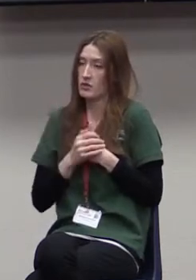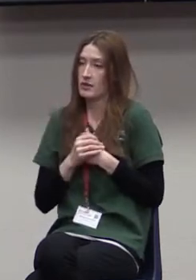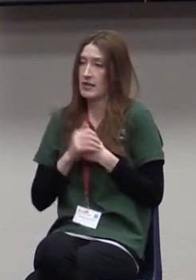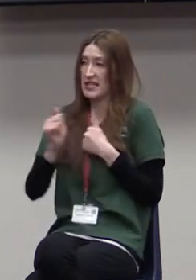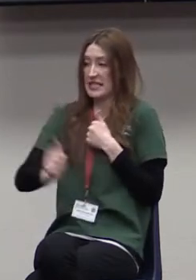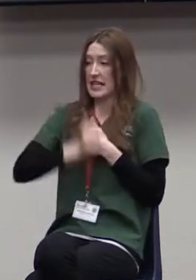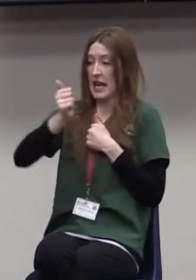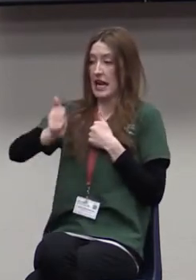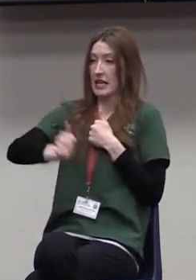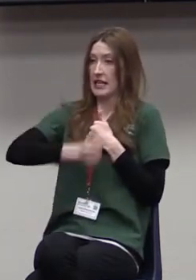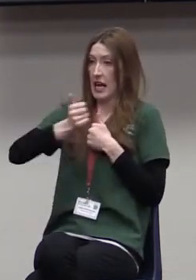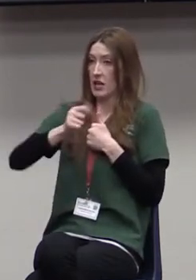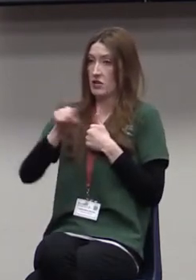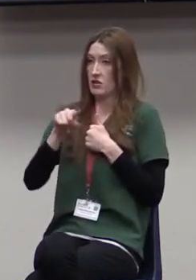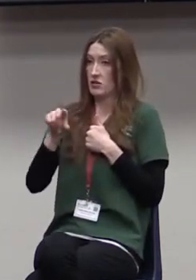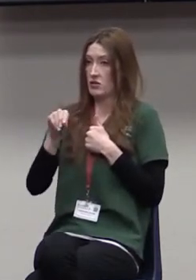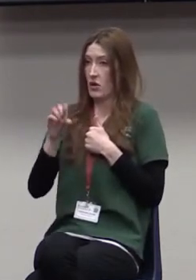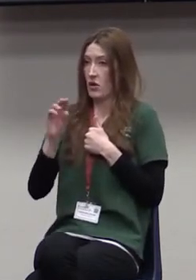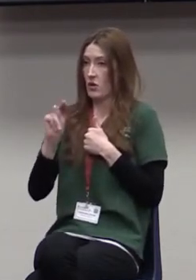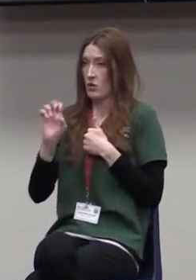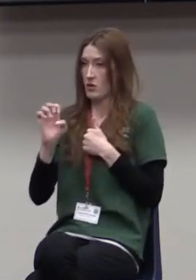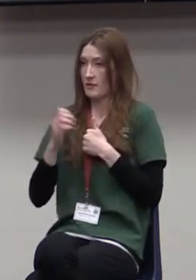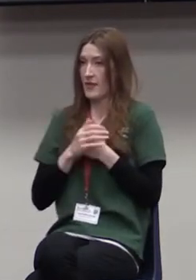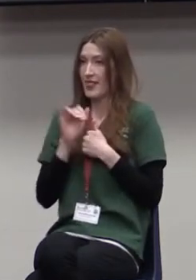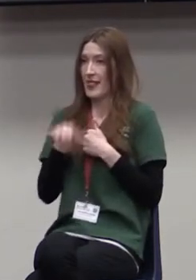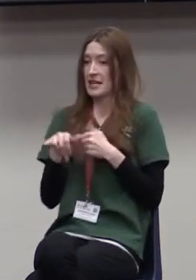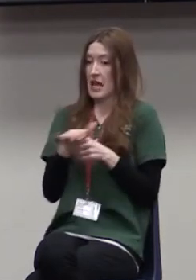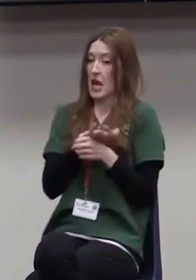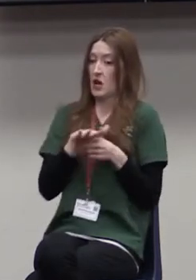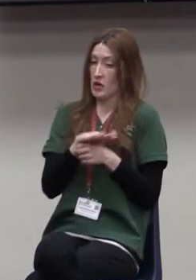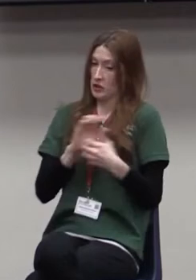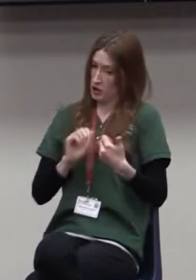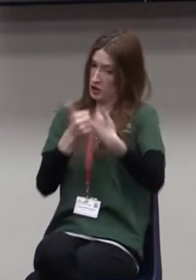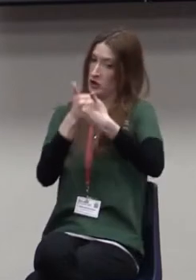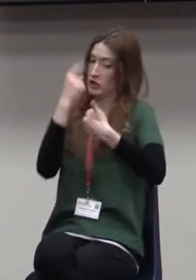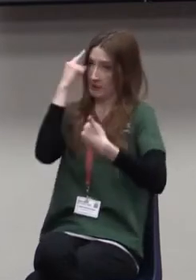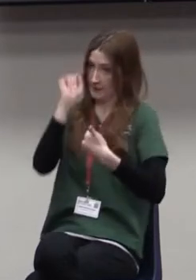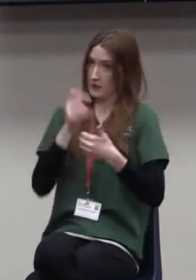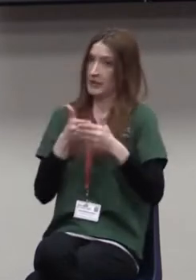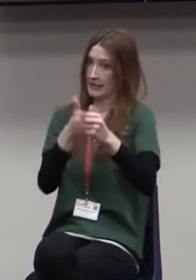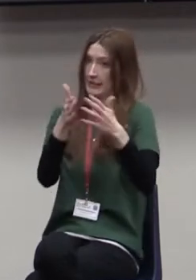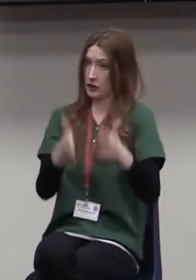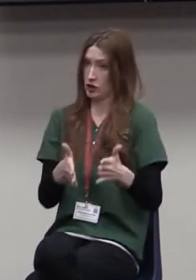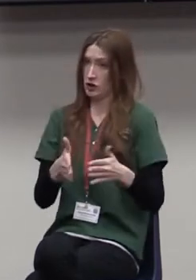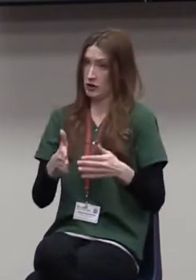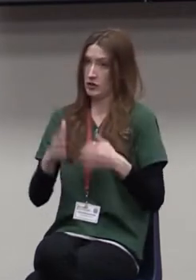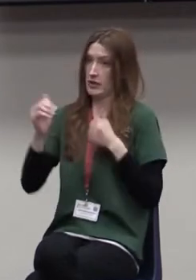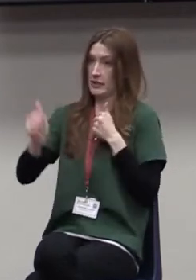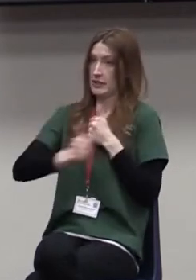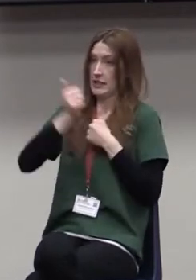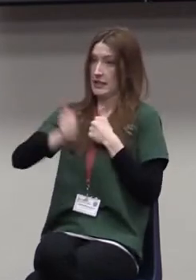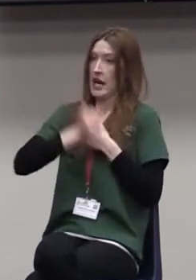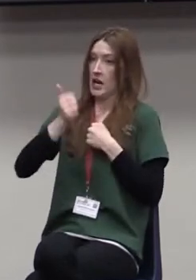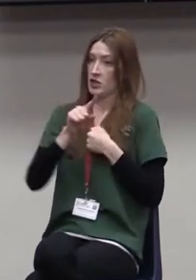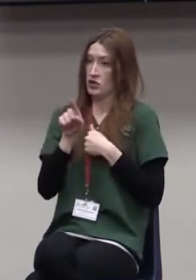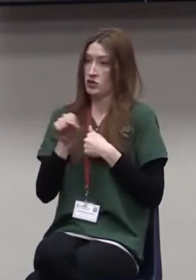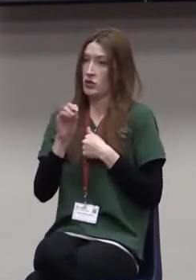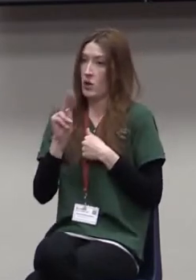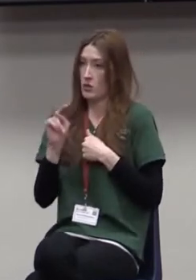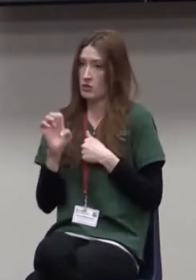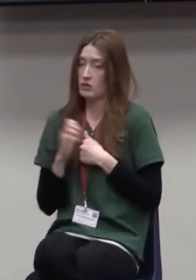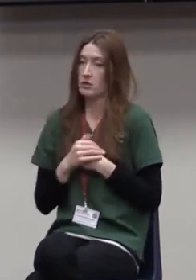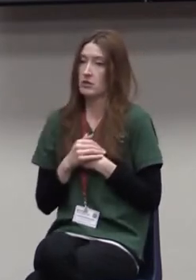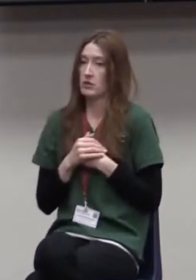again, the danger zone is an area that is very challenging for leaders. Because when they get into this area, it's usually the